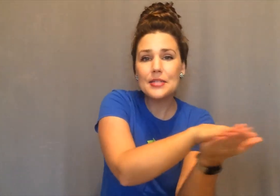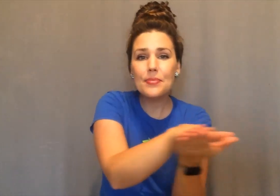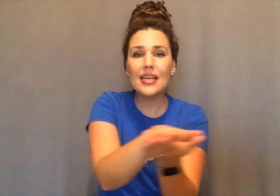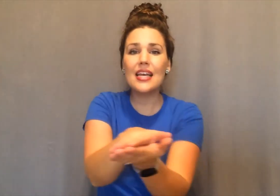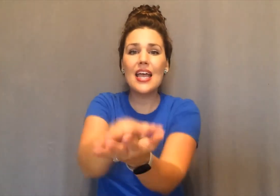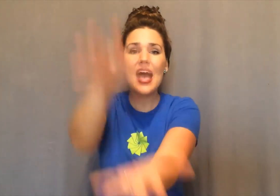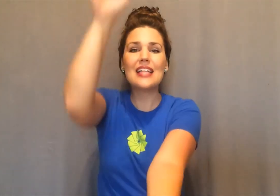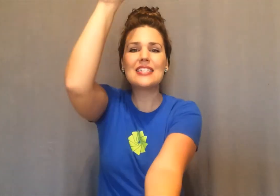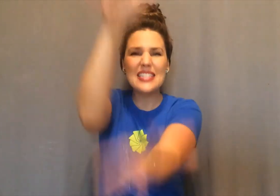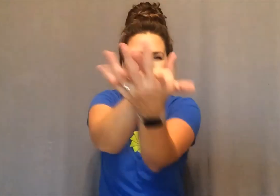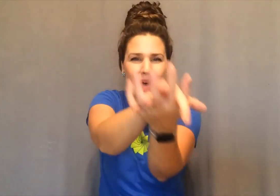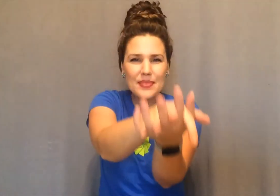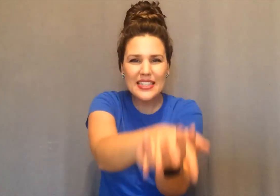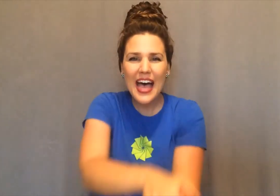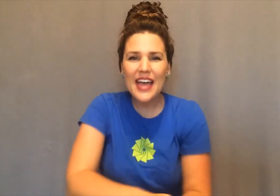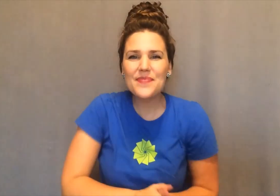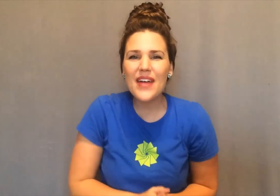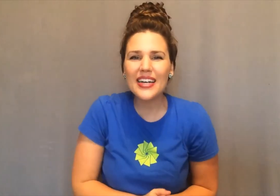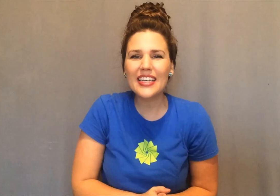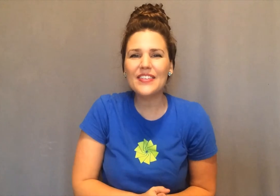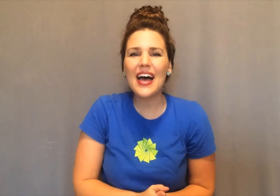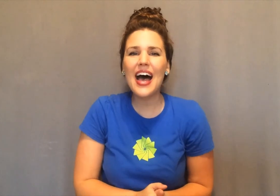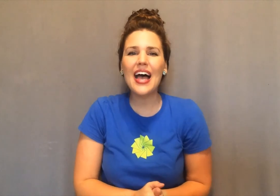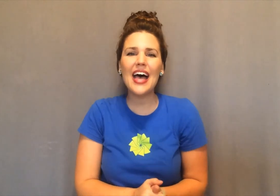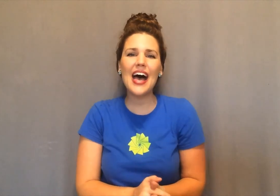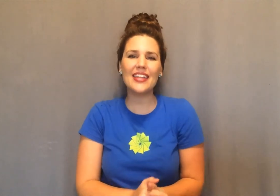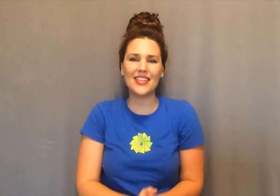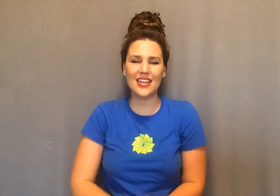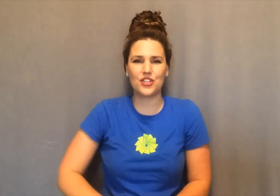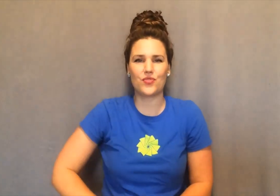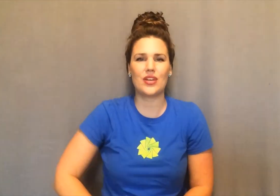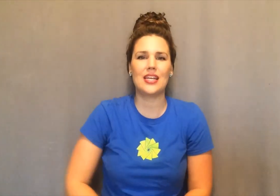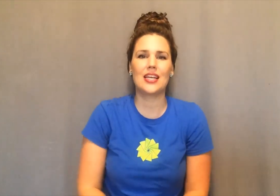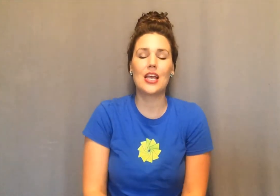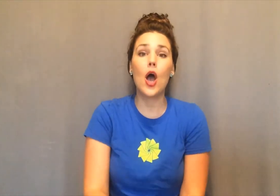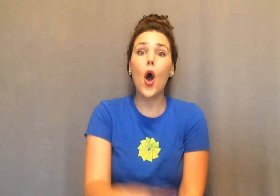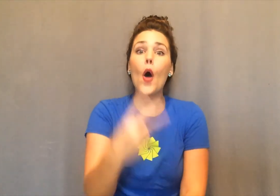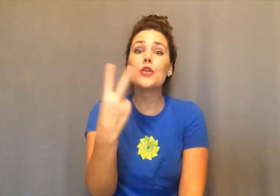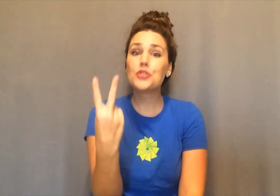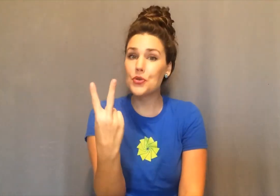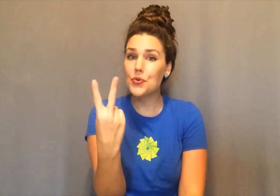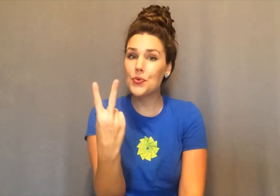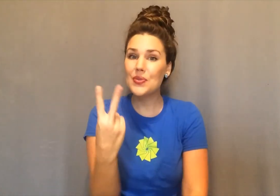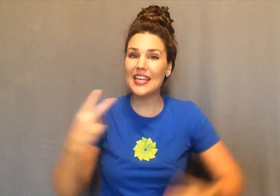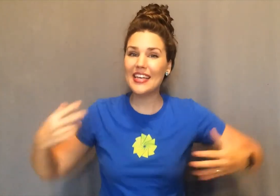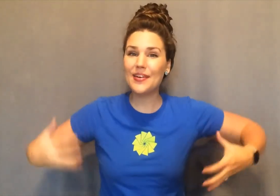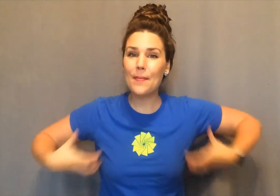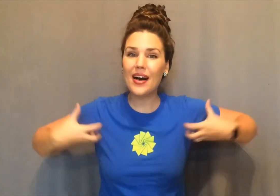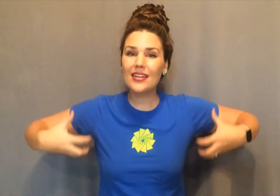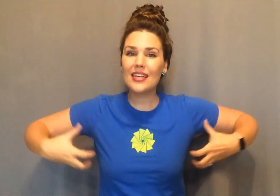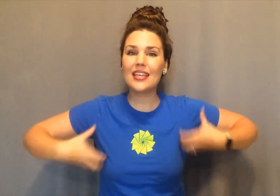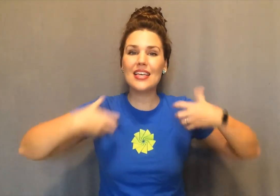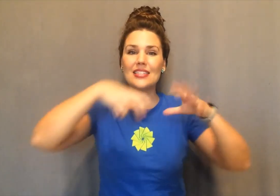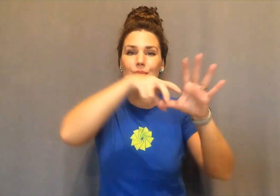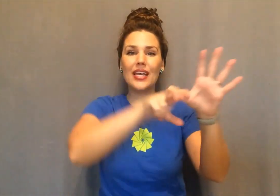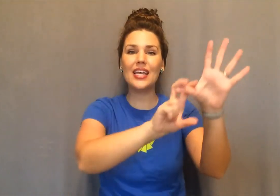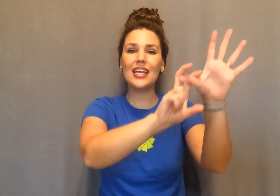can be. And snaps that monkey right out of that tree. Two little monkeys swinging